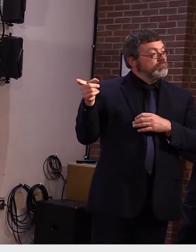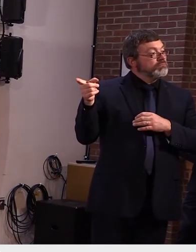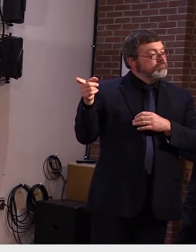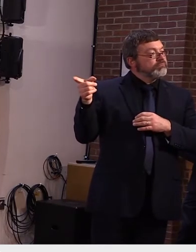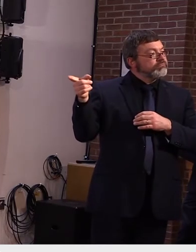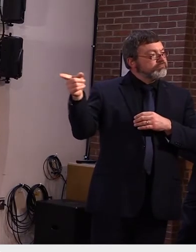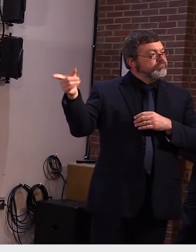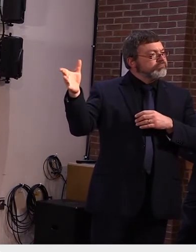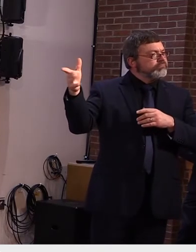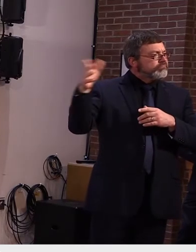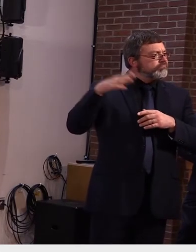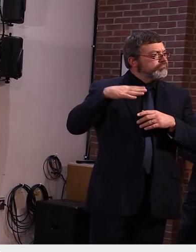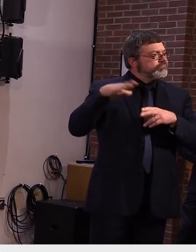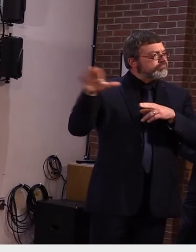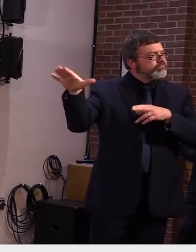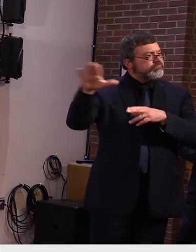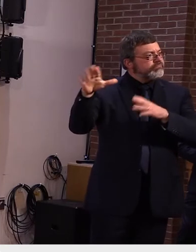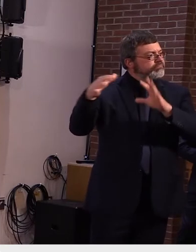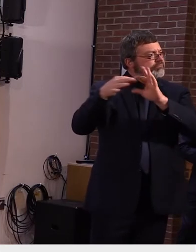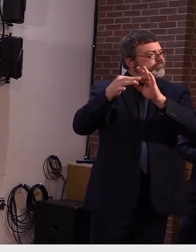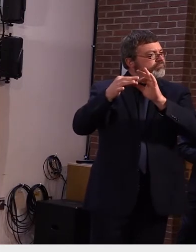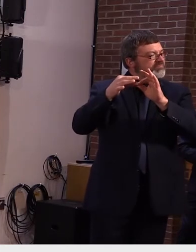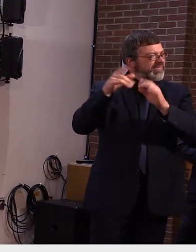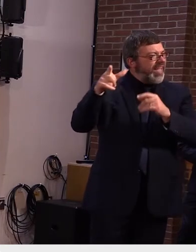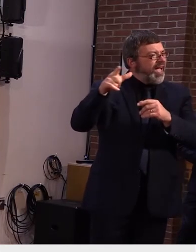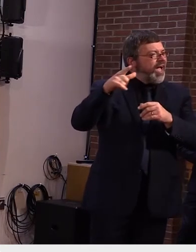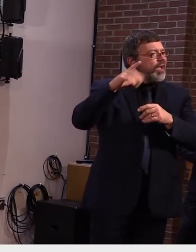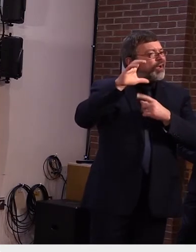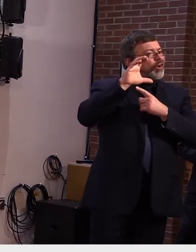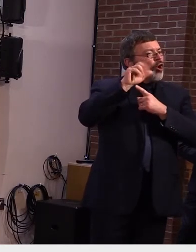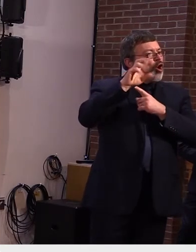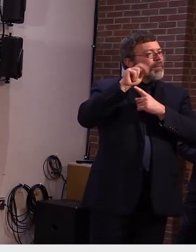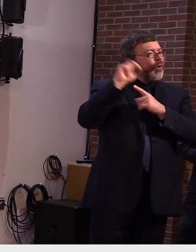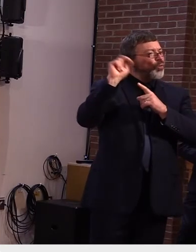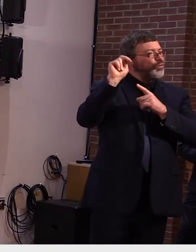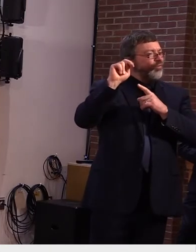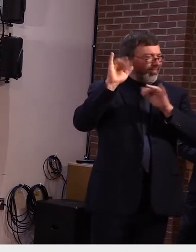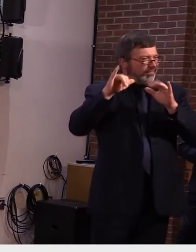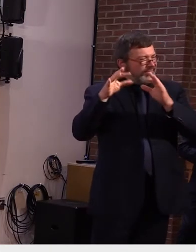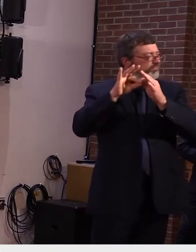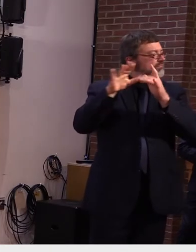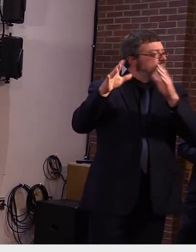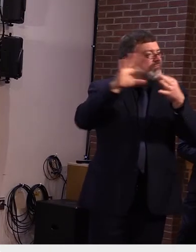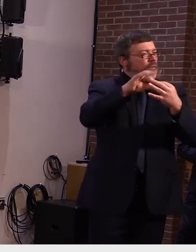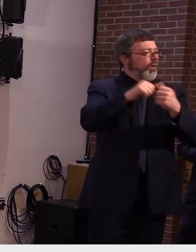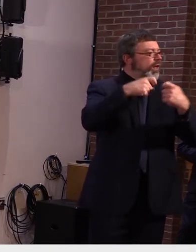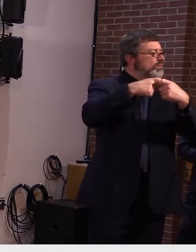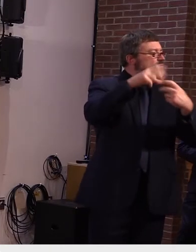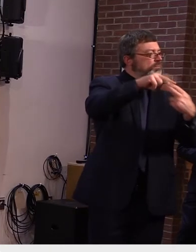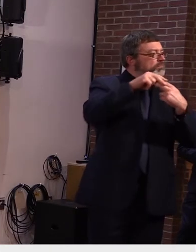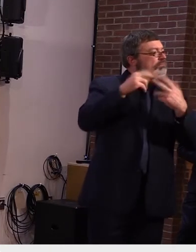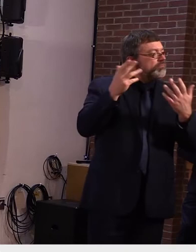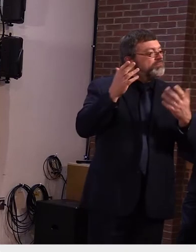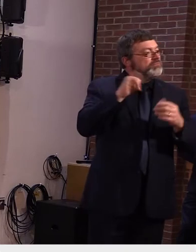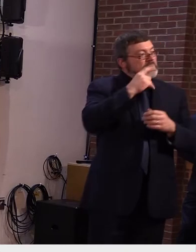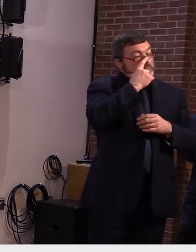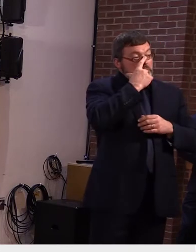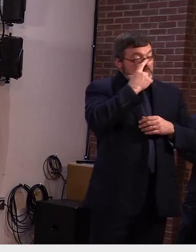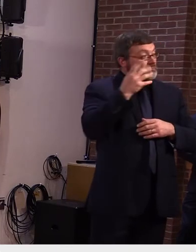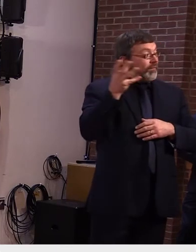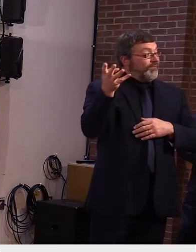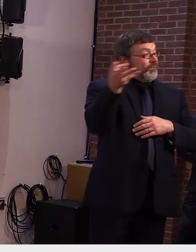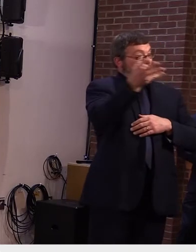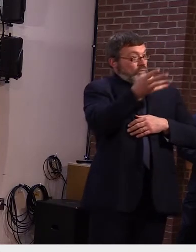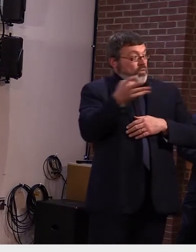needs to be consensus among the states uh will you and the four other governors be asking for carbon pricing